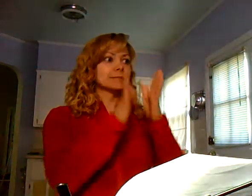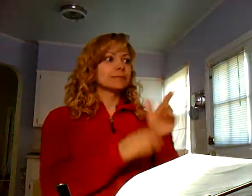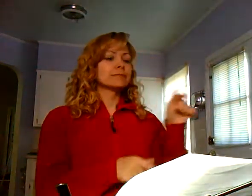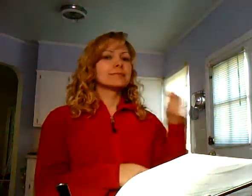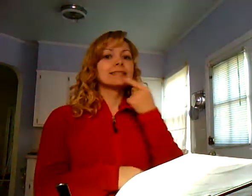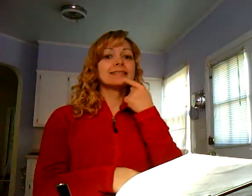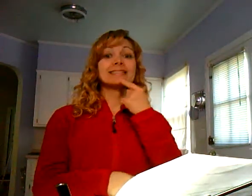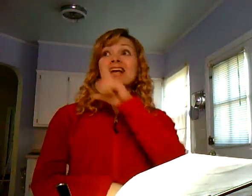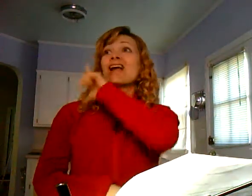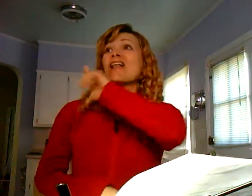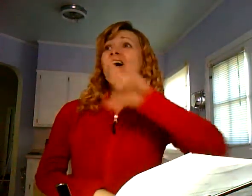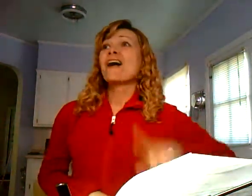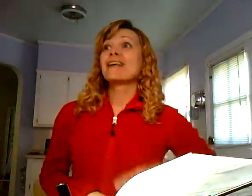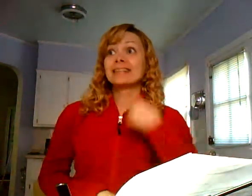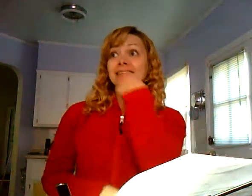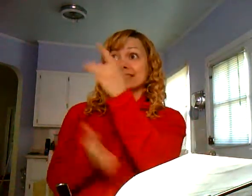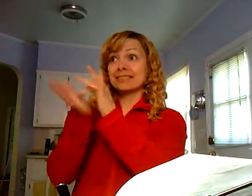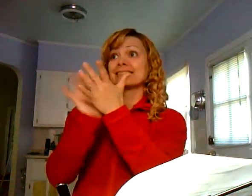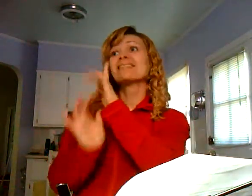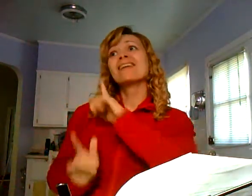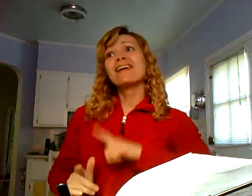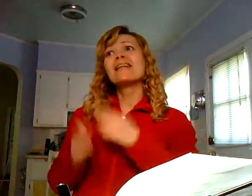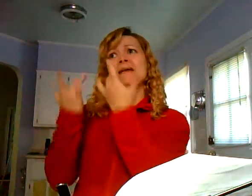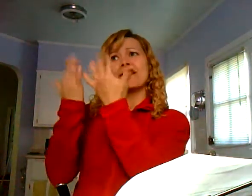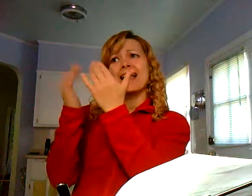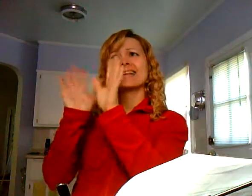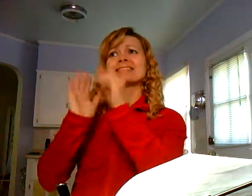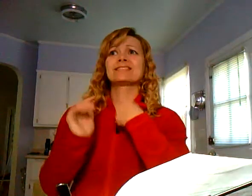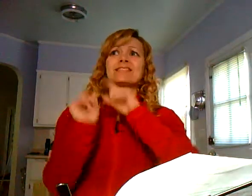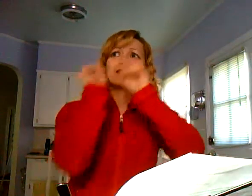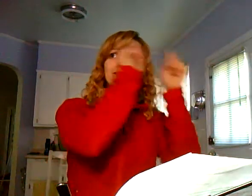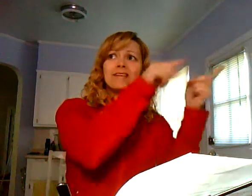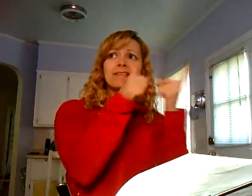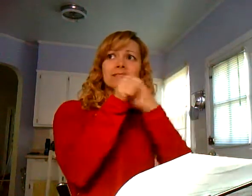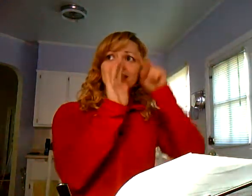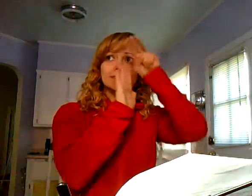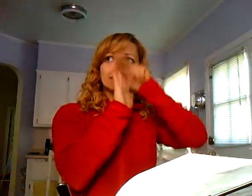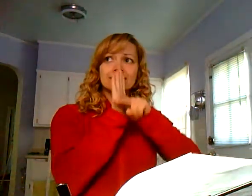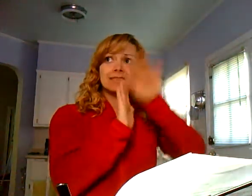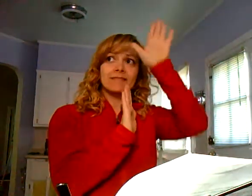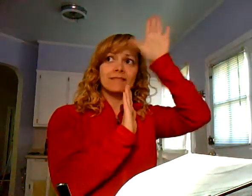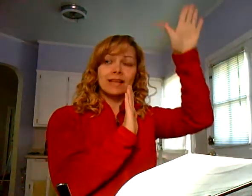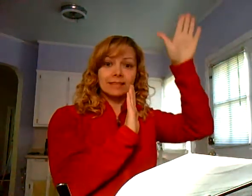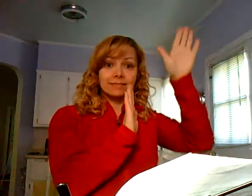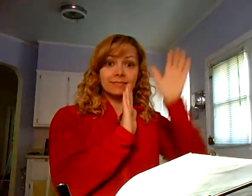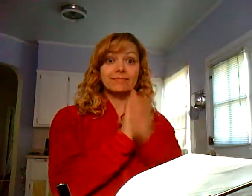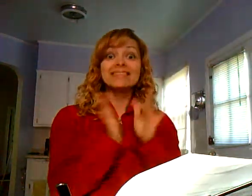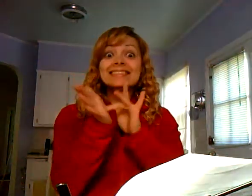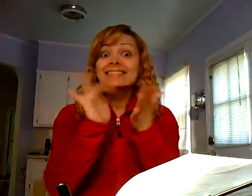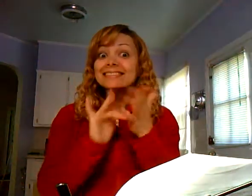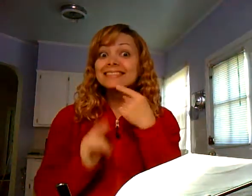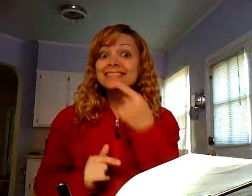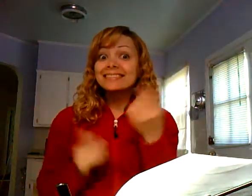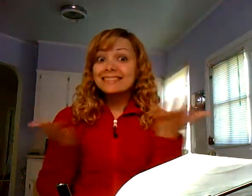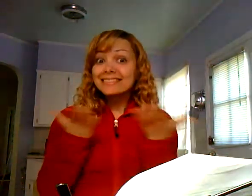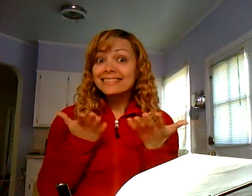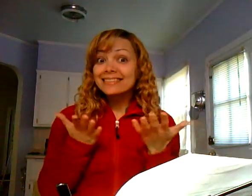to him, a disciple, and he said, Lord, I want to follow you, but wait, I gotta first bury my father. Jesus said,